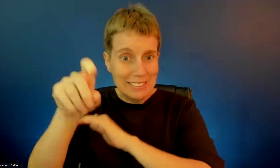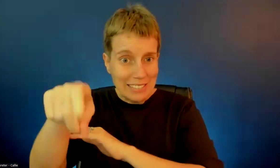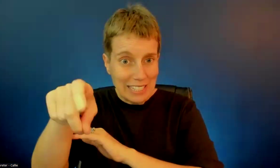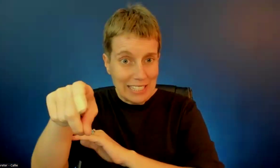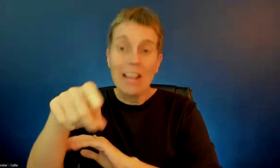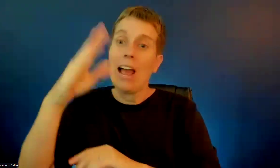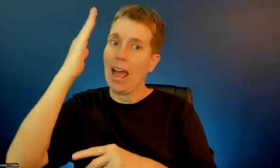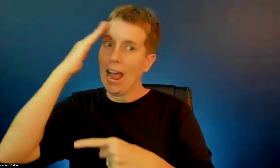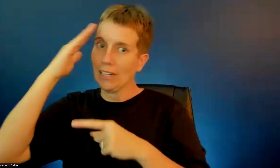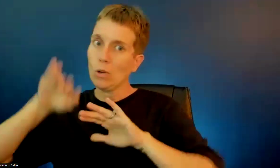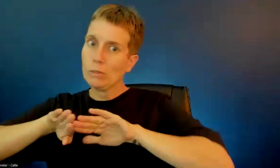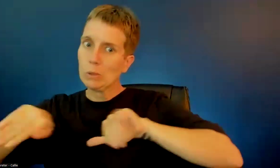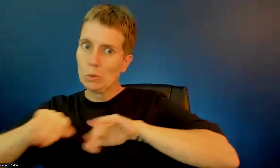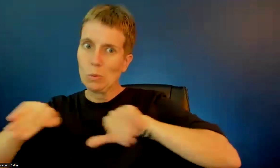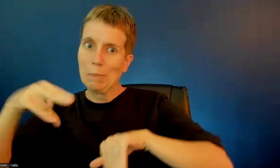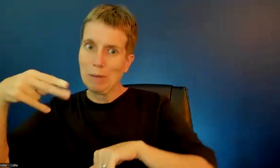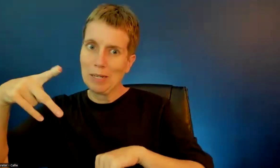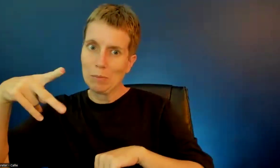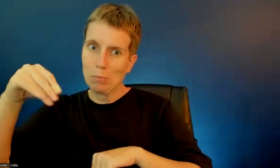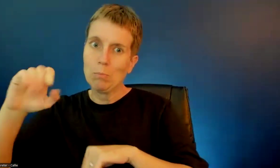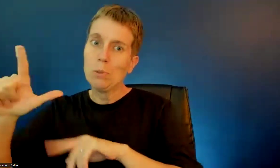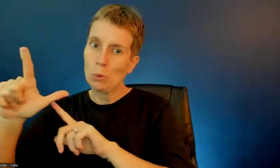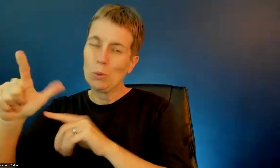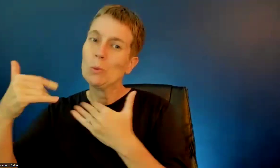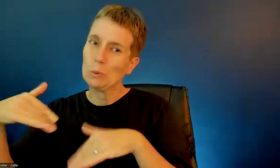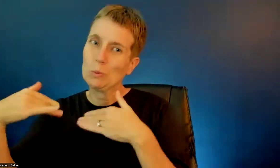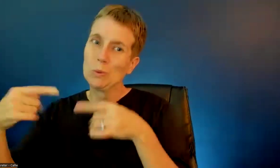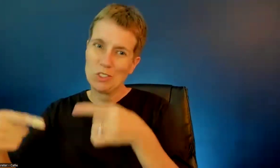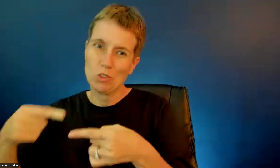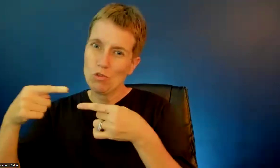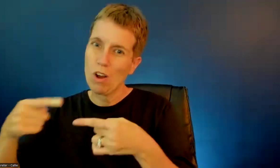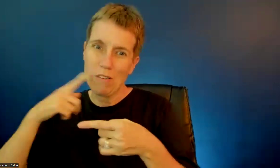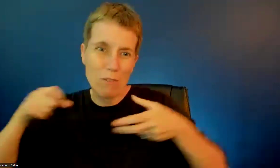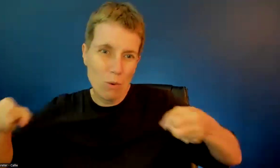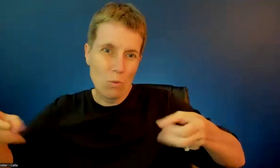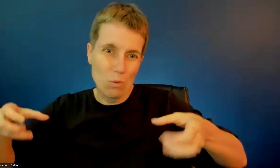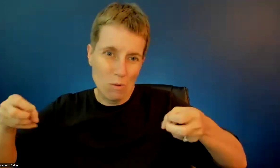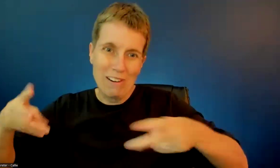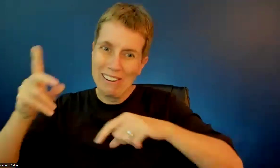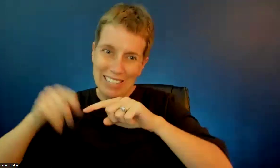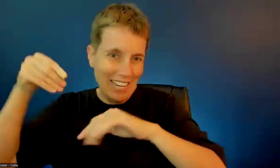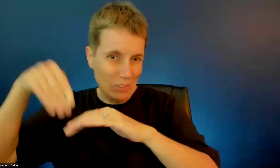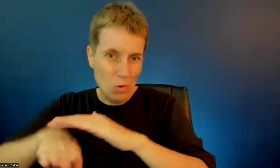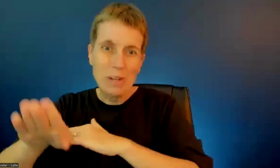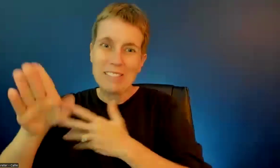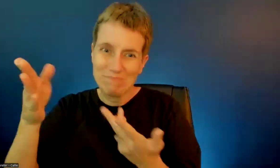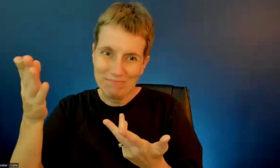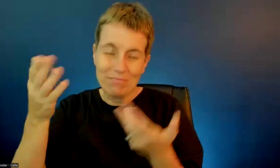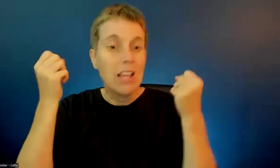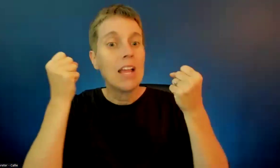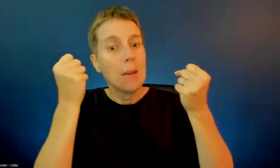And I know that a lot of the recreation facilities are a problem because their bathrooms,